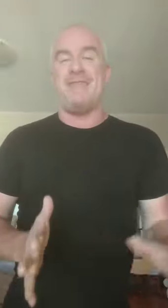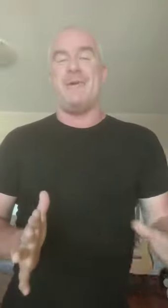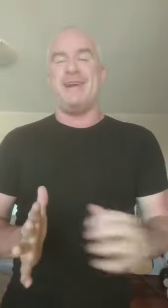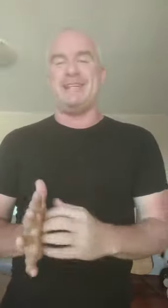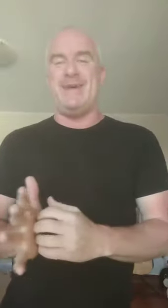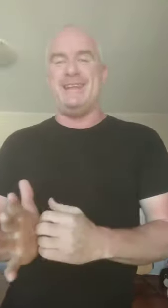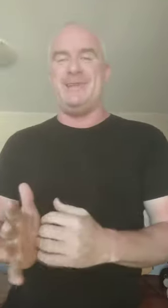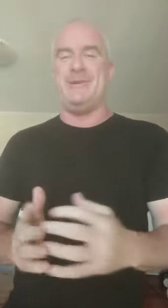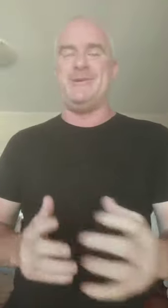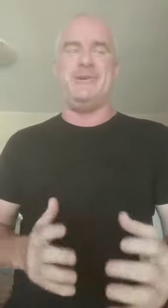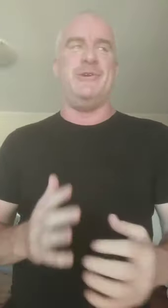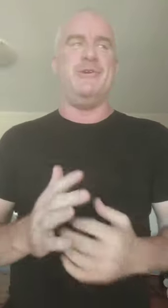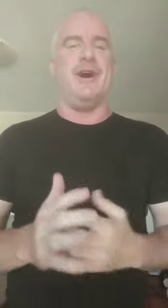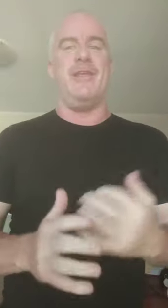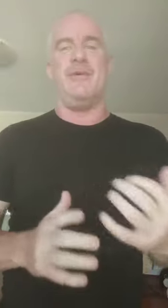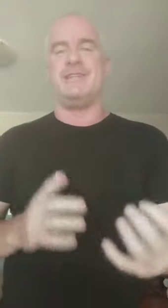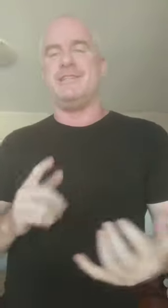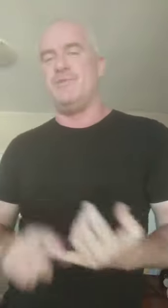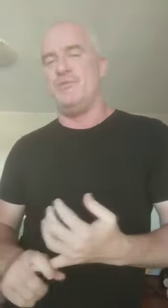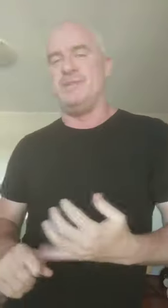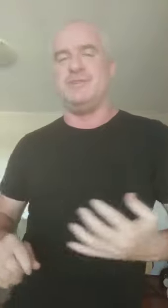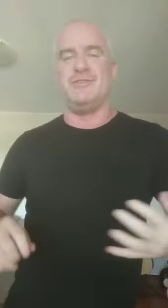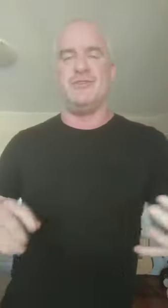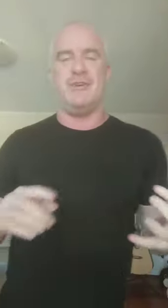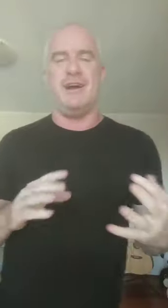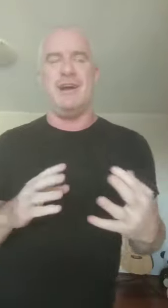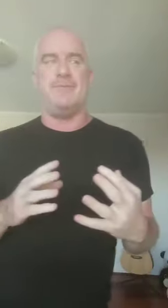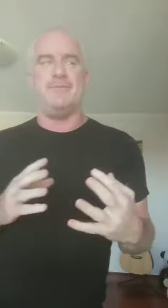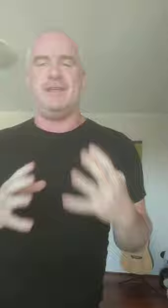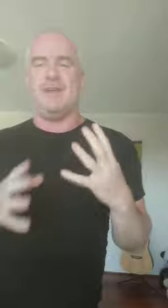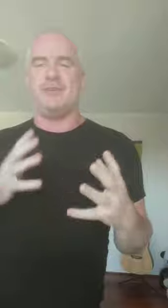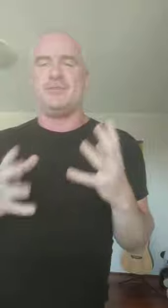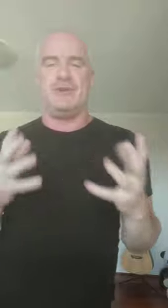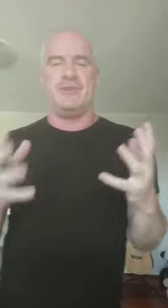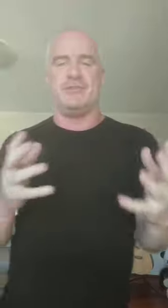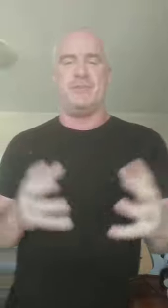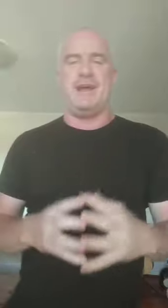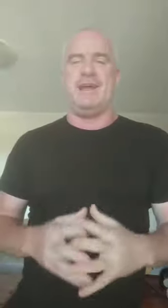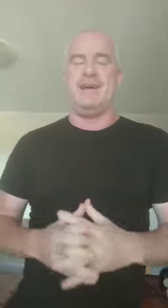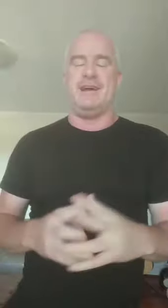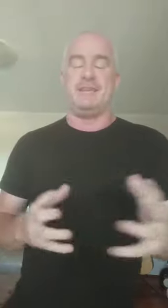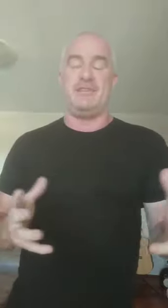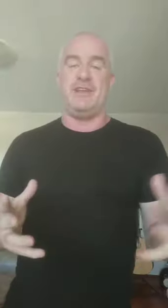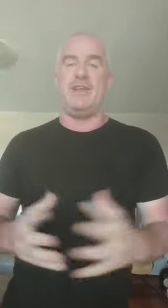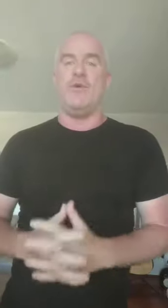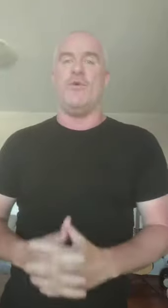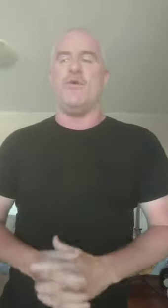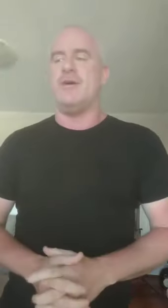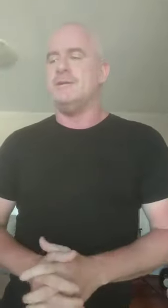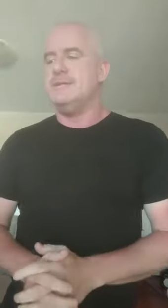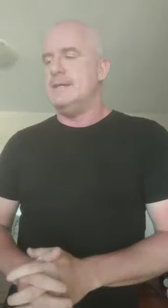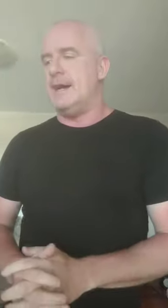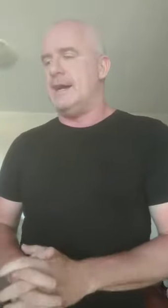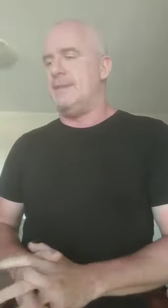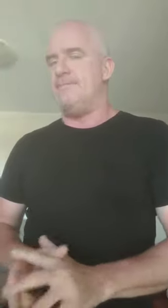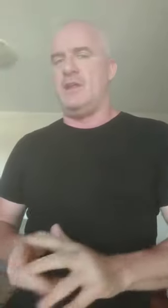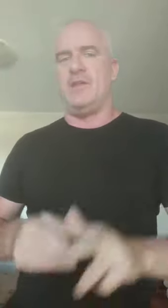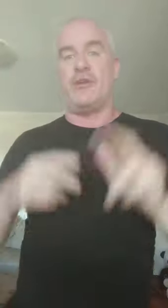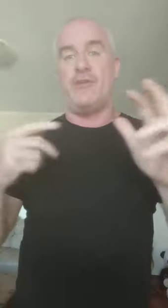everyone I speak to who either works in small business or in an entrepreneurial sphere or, you know, they're